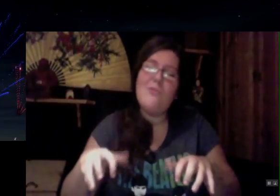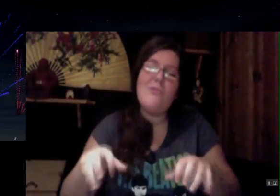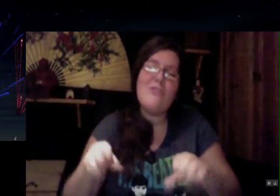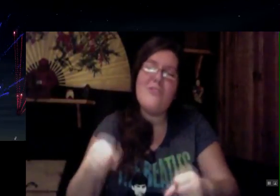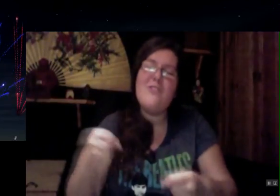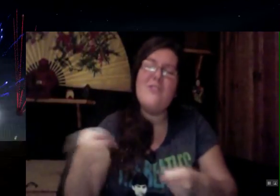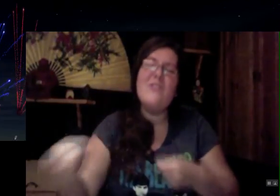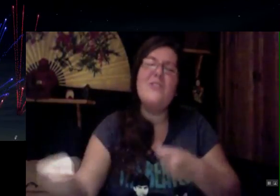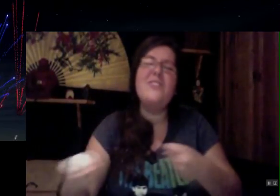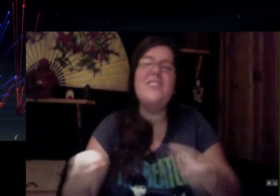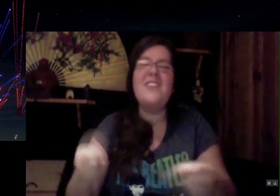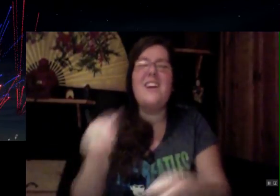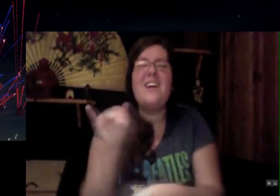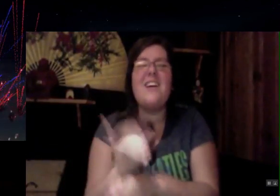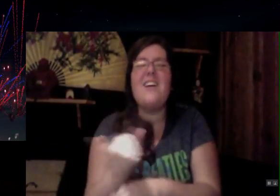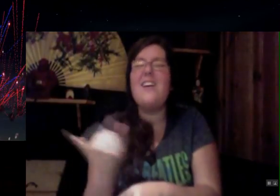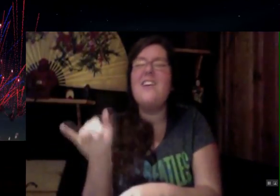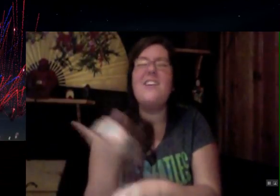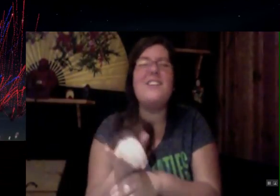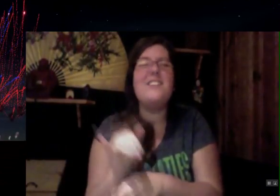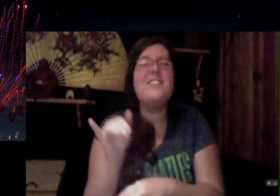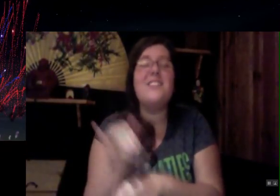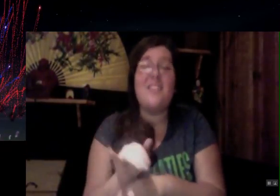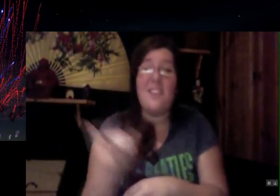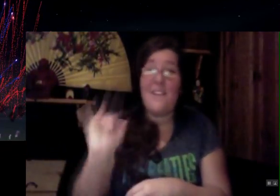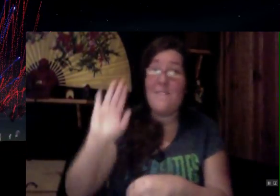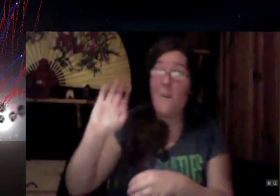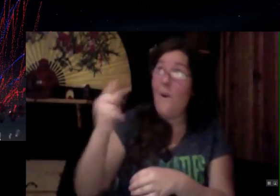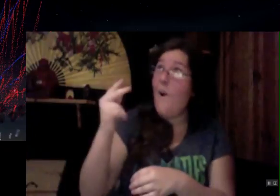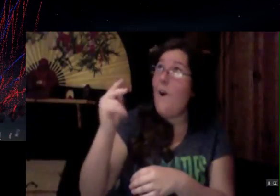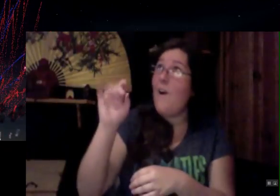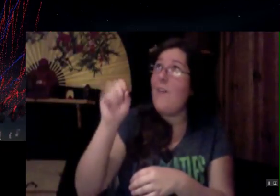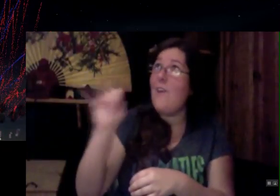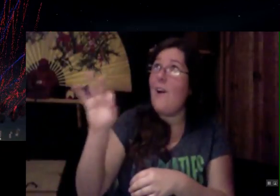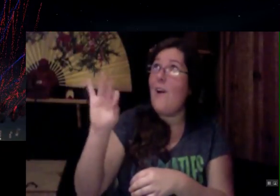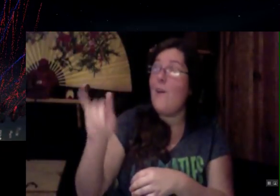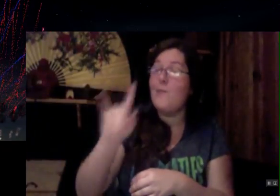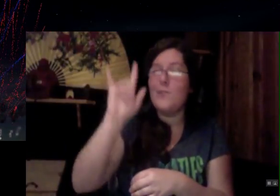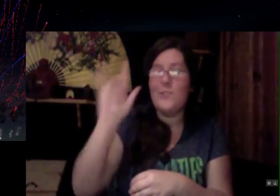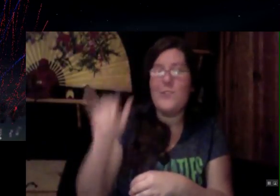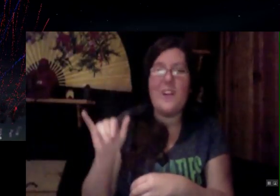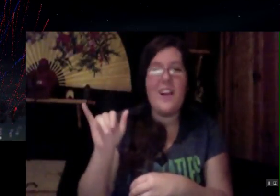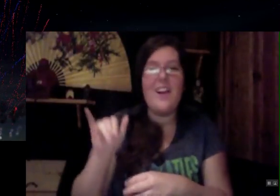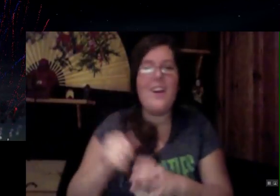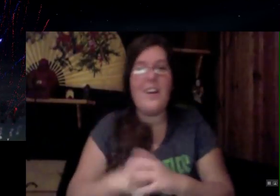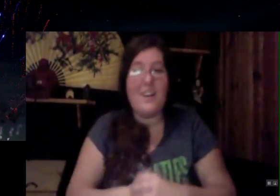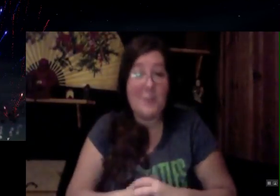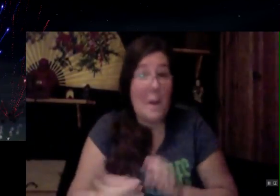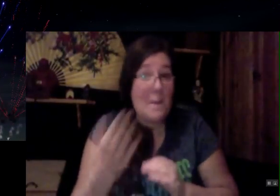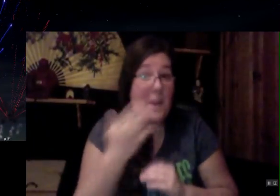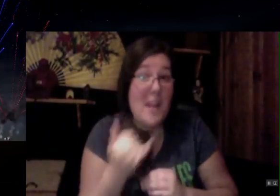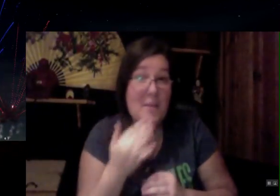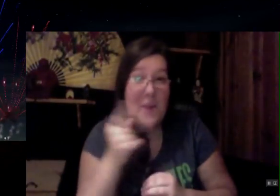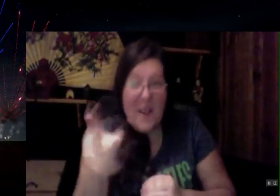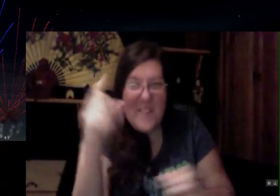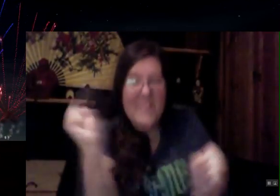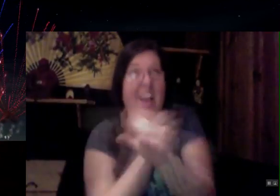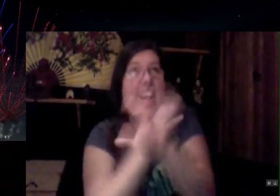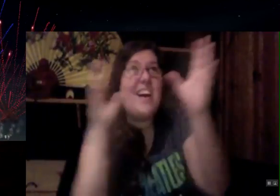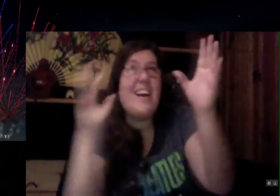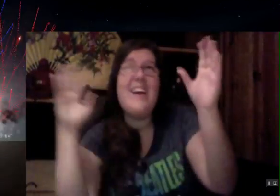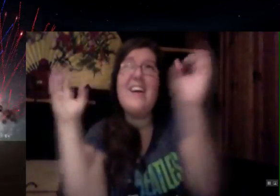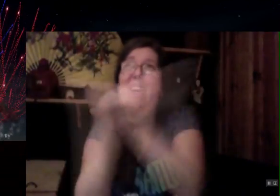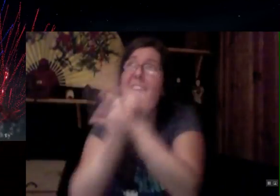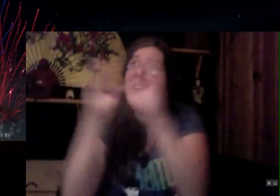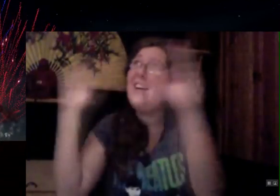own the night like the 4th of July. Cause baby you're